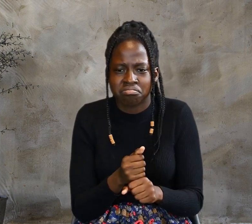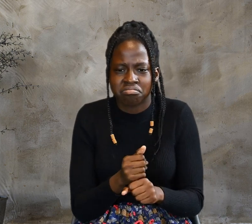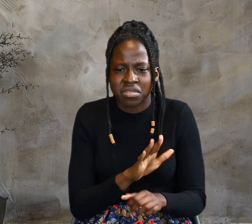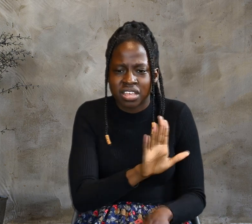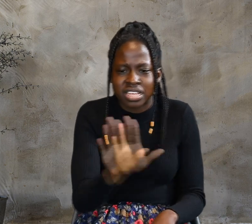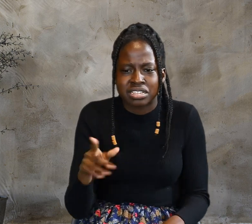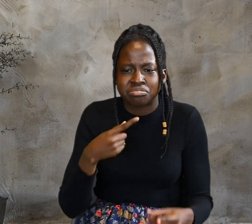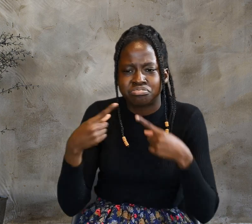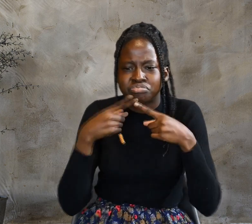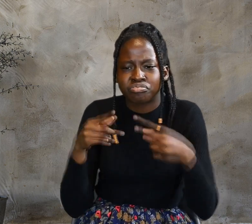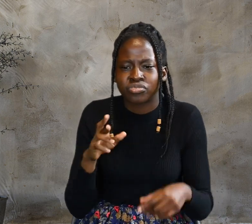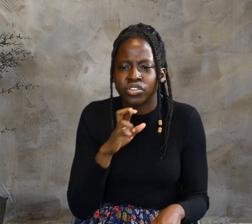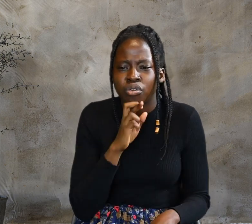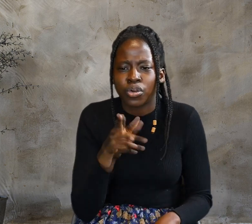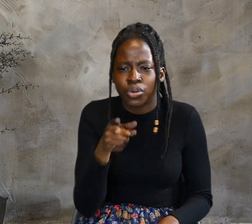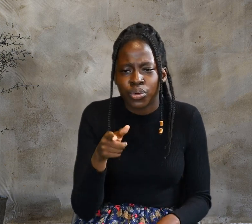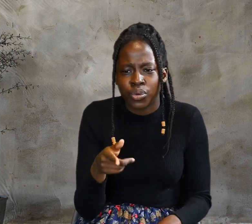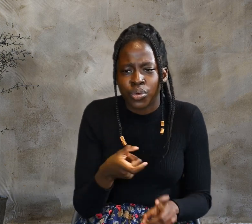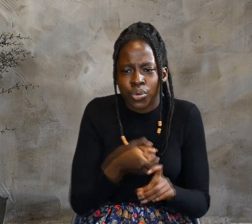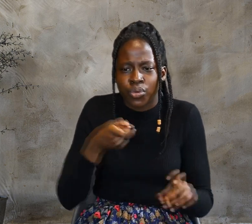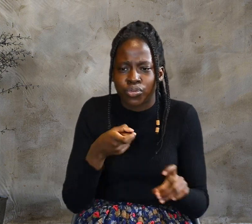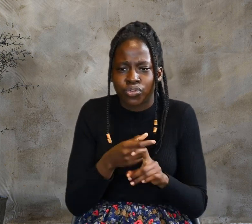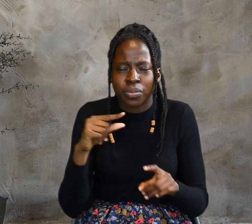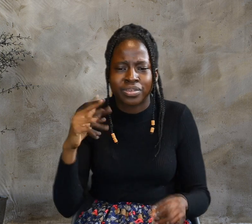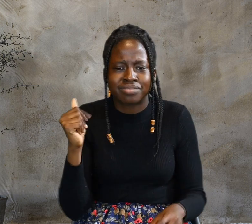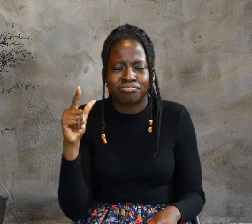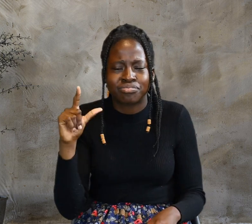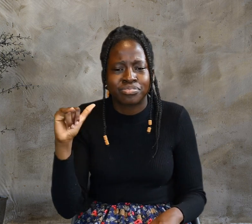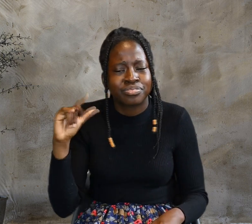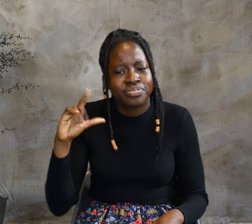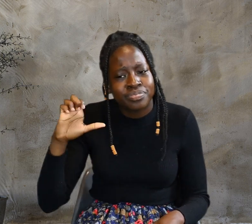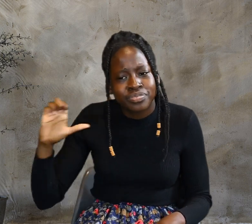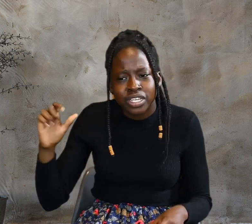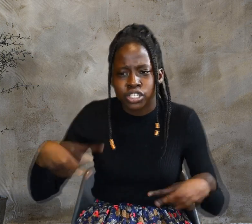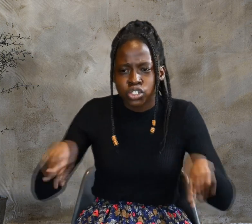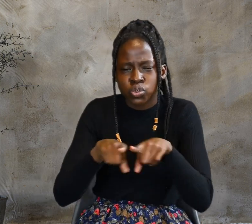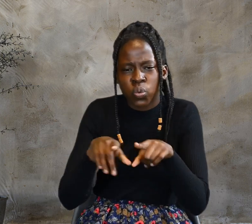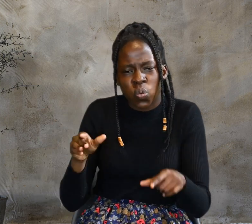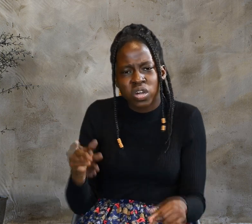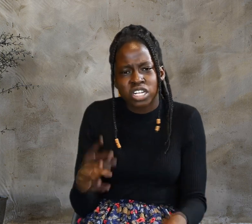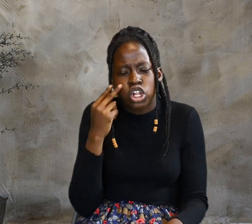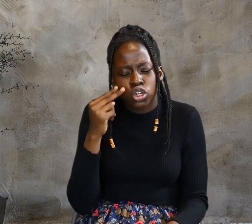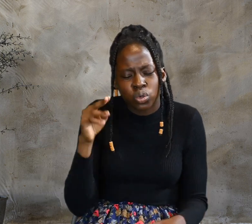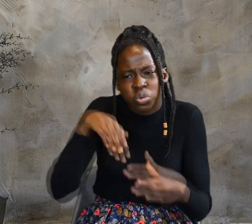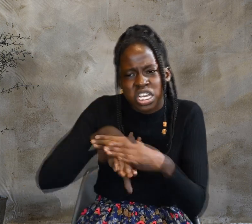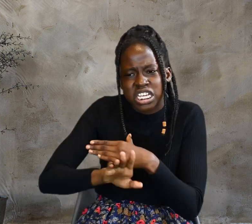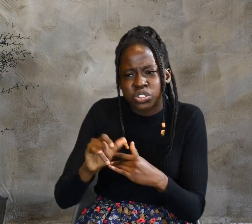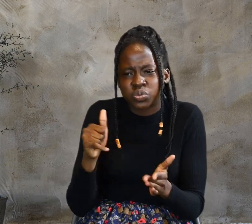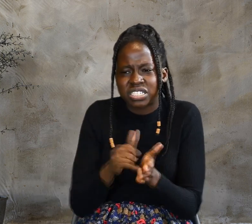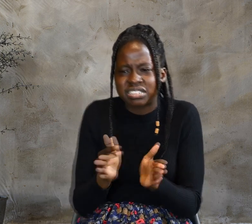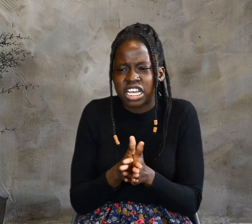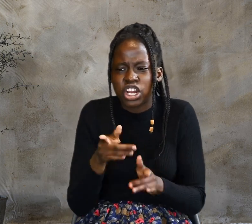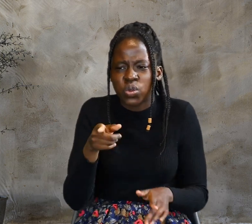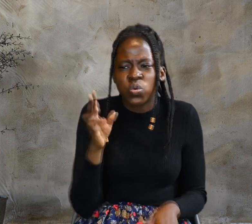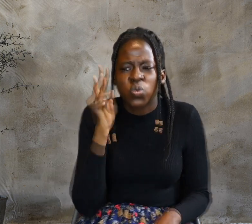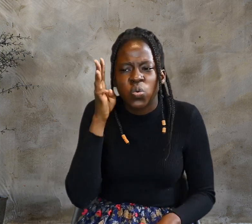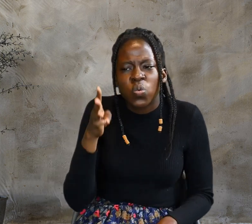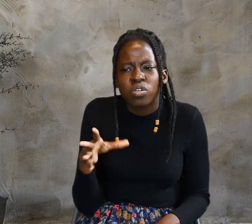Look into it and you will find that a prophet does not come out of